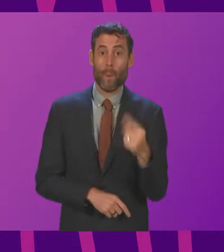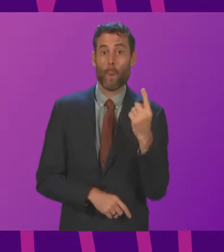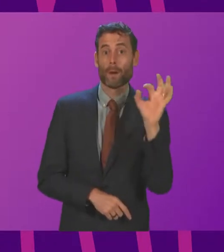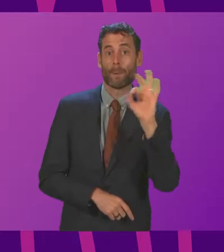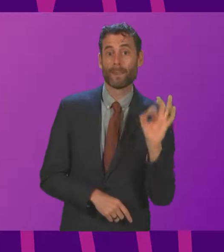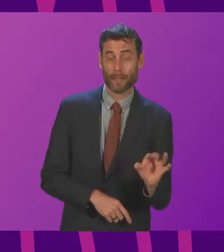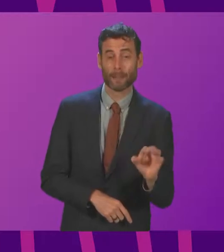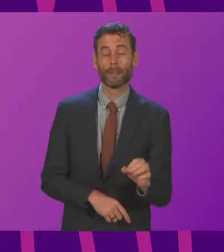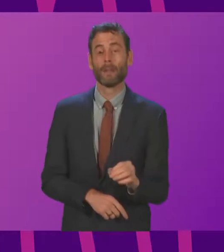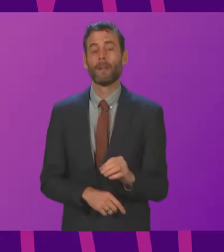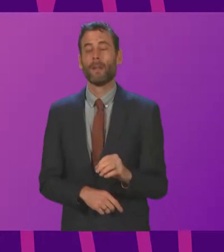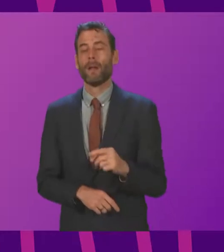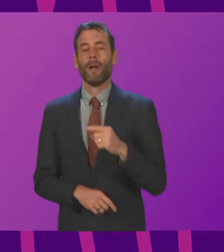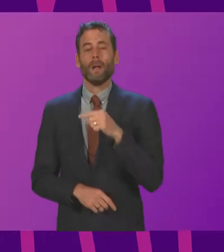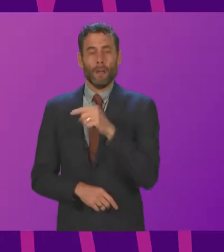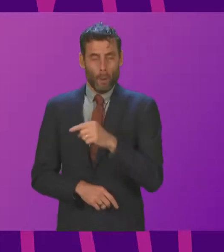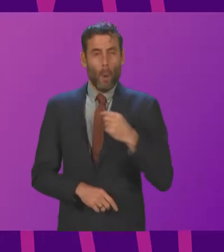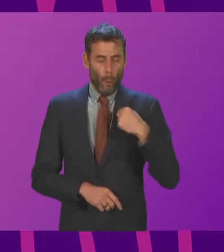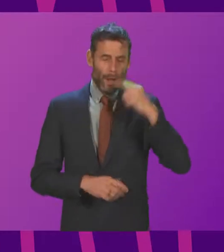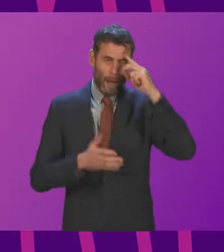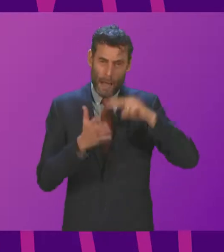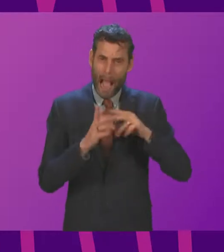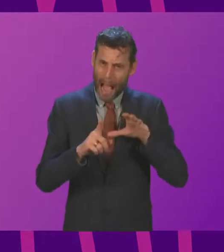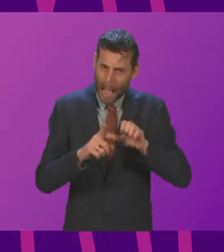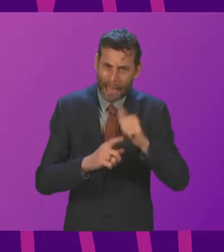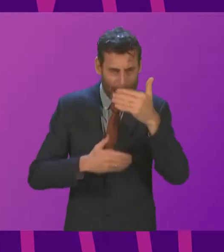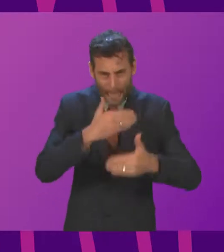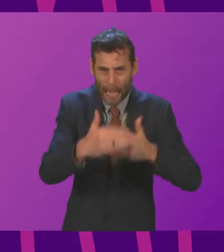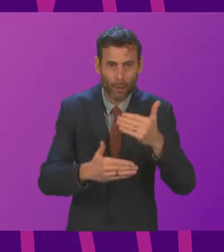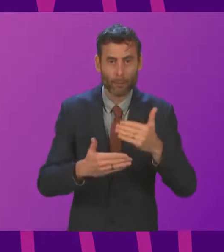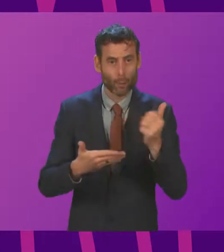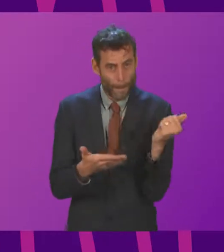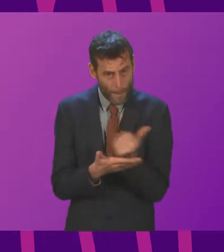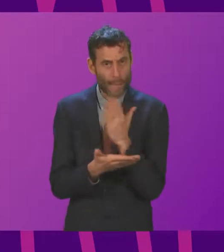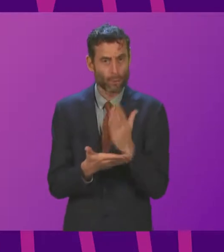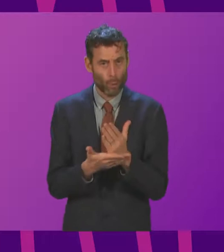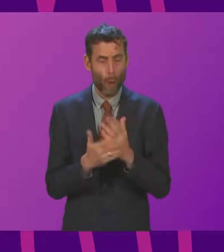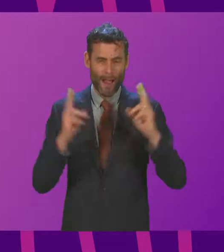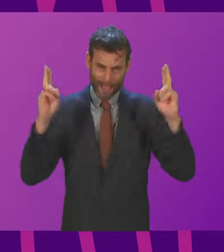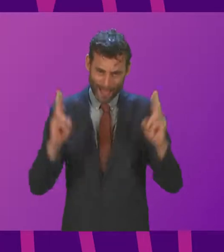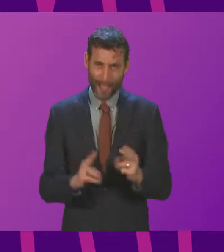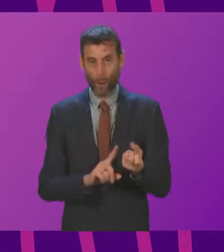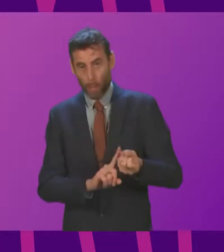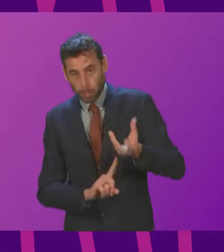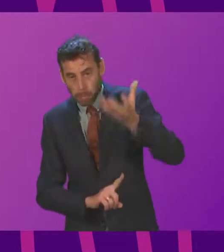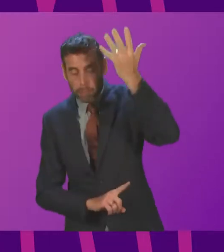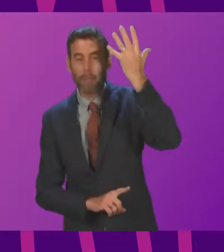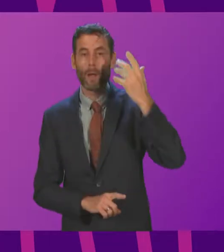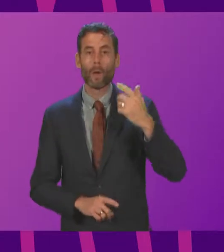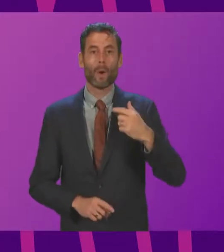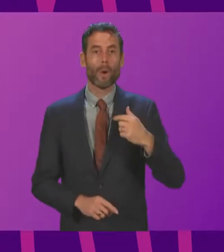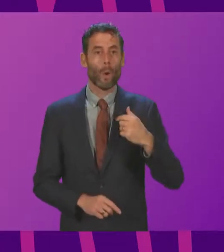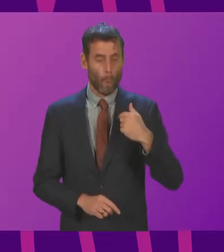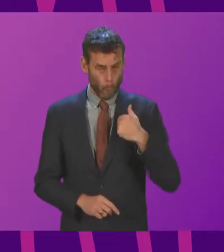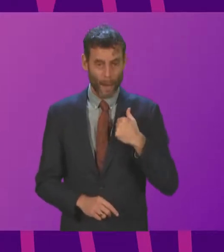55%, which is why we are publishing a catch-up plan, which the law requires us to do. We have decarbonised greater and faster